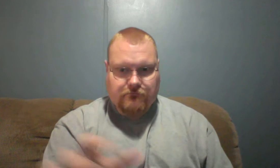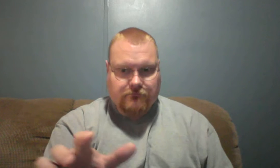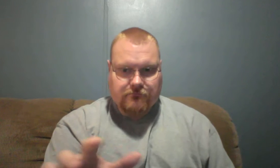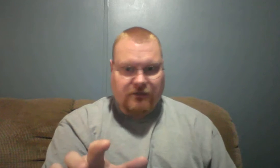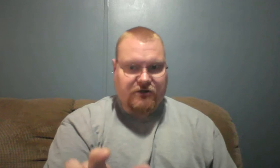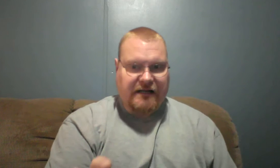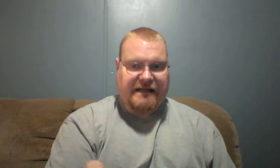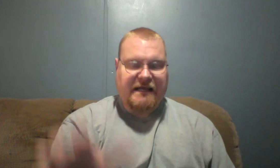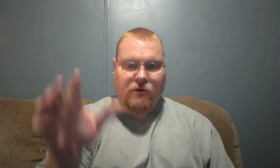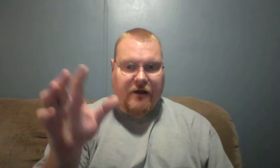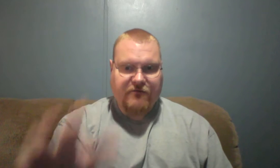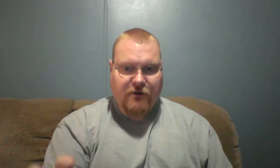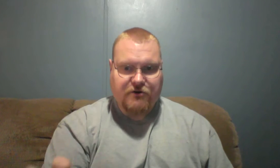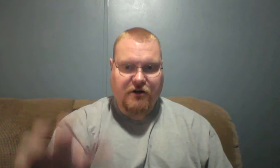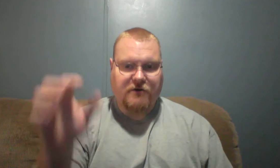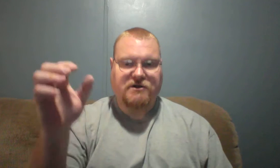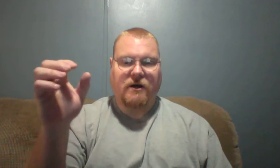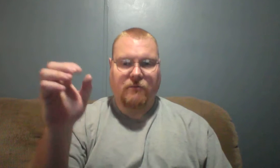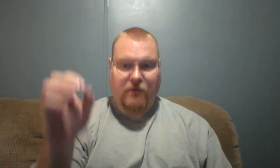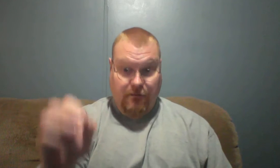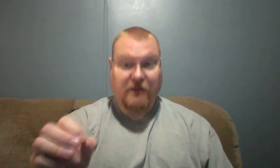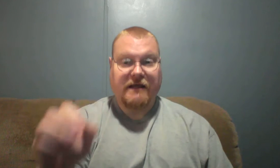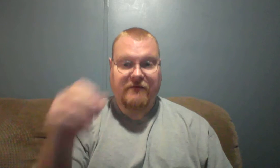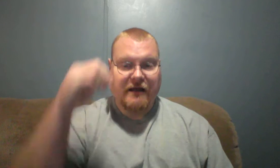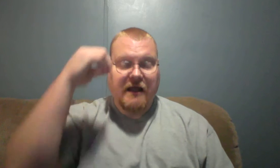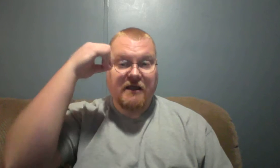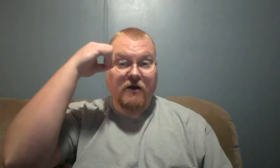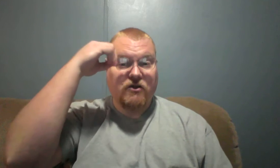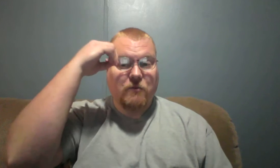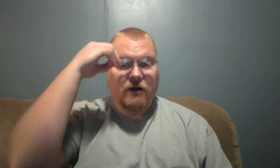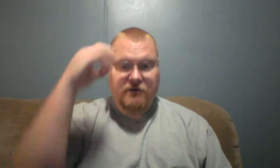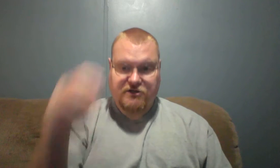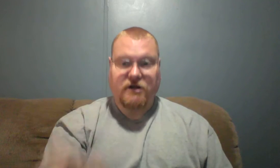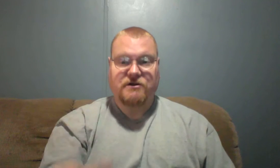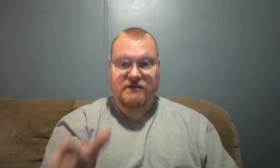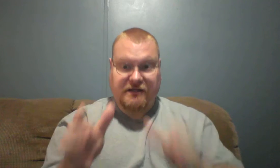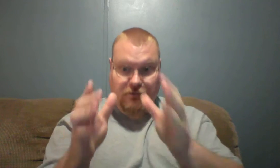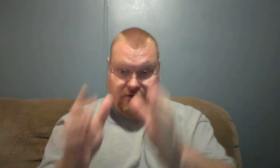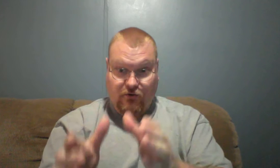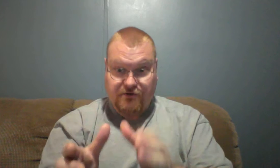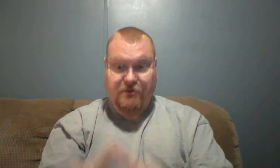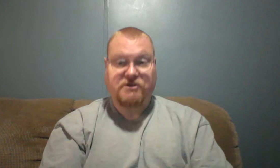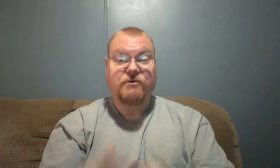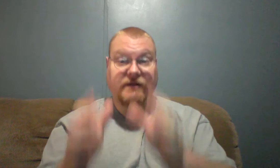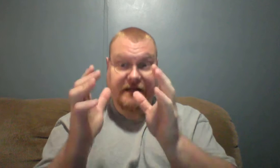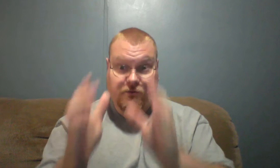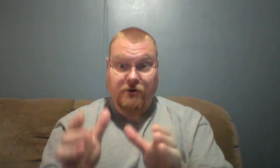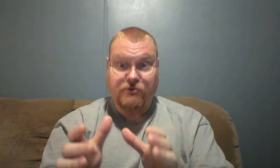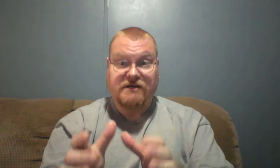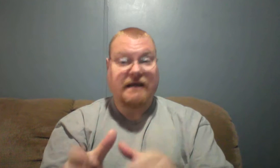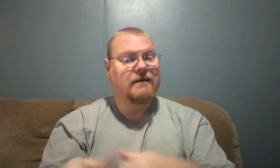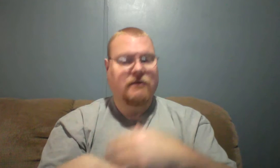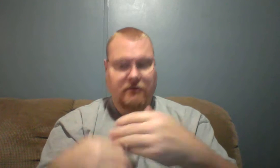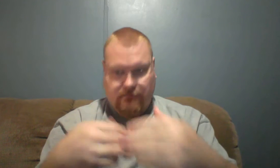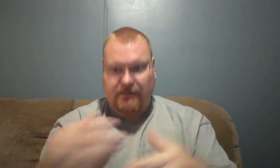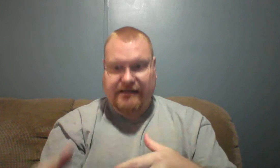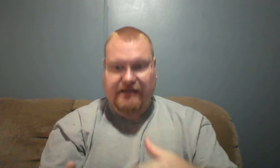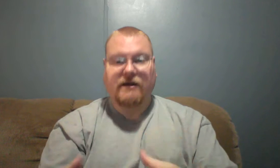not trying to take you away from your church. I believe that you belong to church and that's where the Lord's put you, then that's where you stay until he